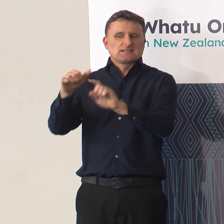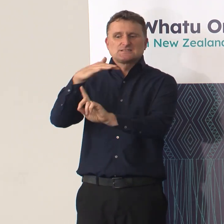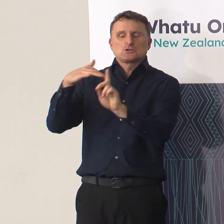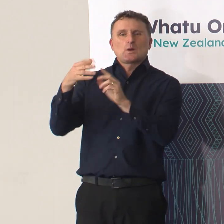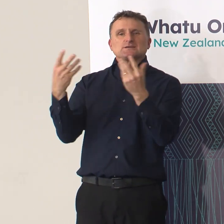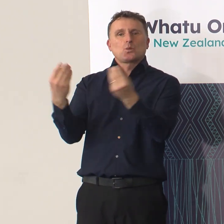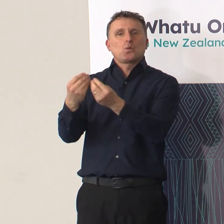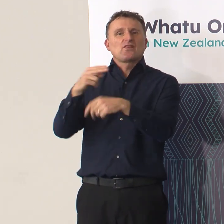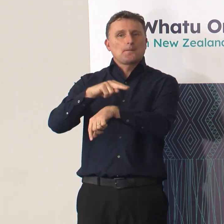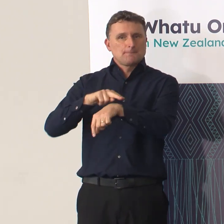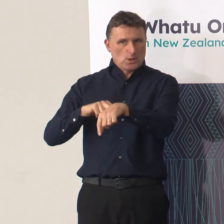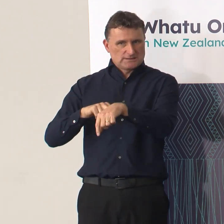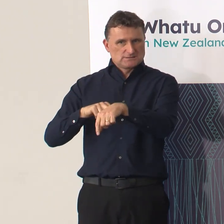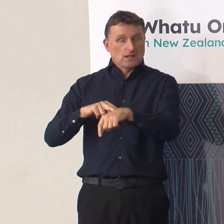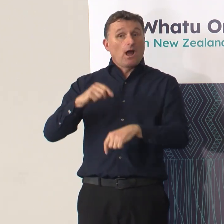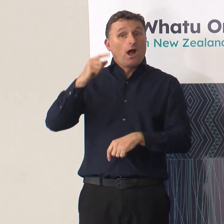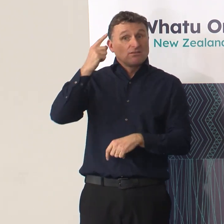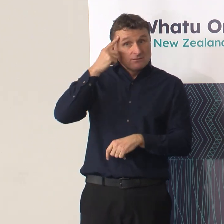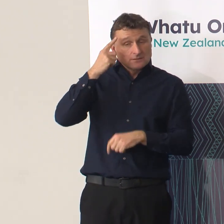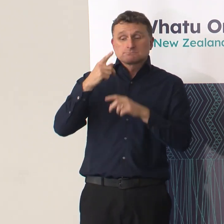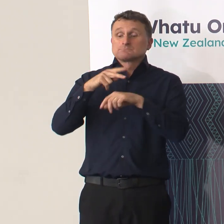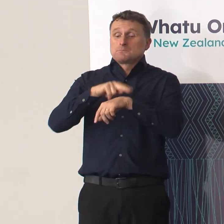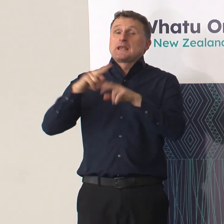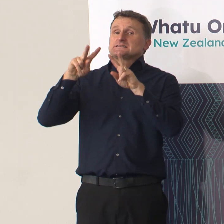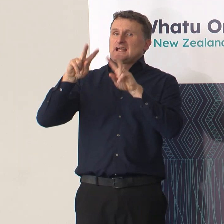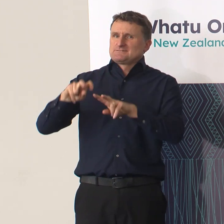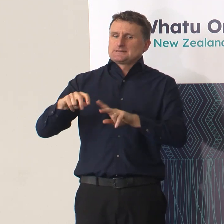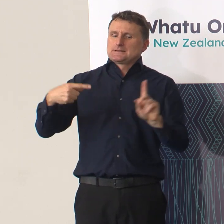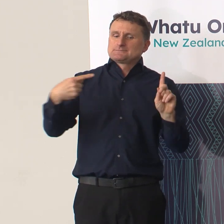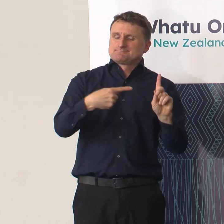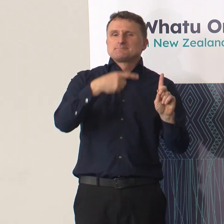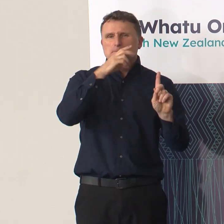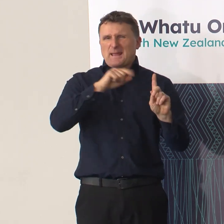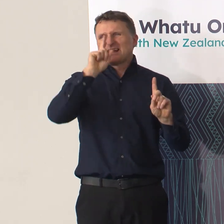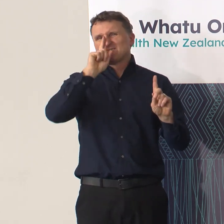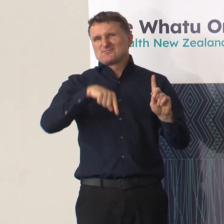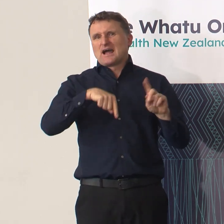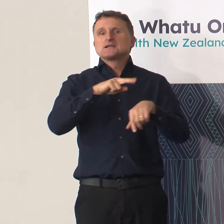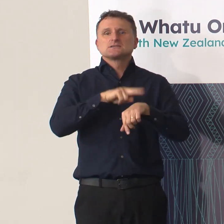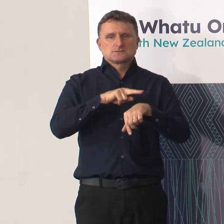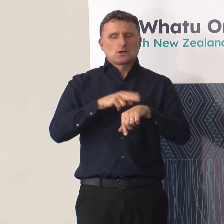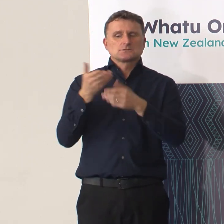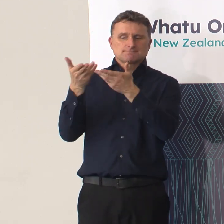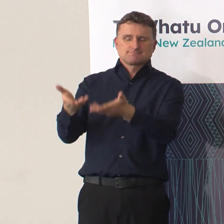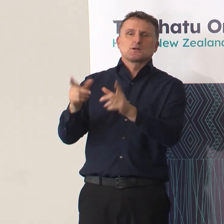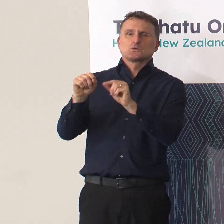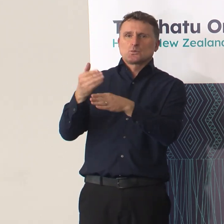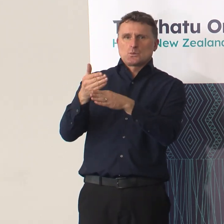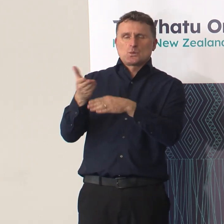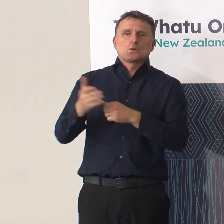is being undertaken there. I can reassure